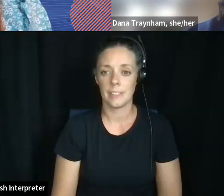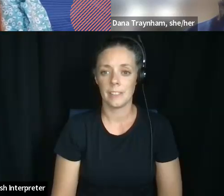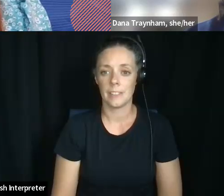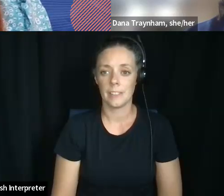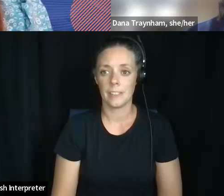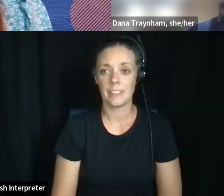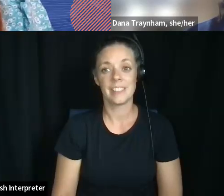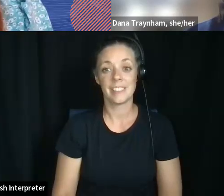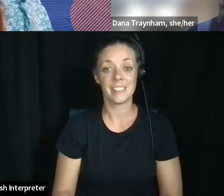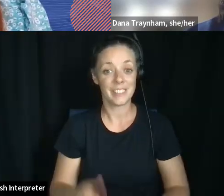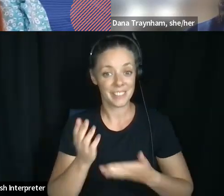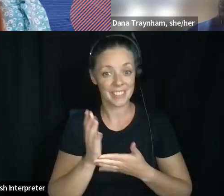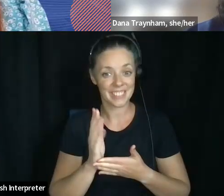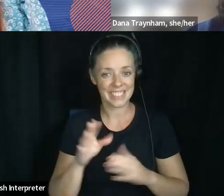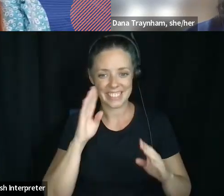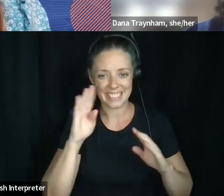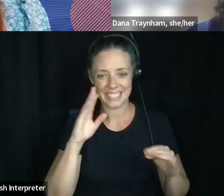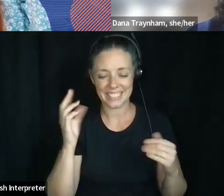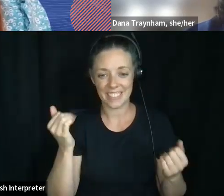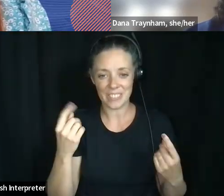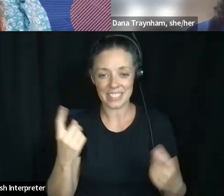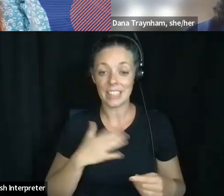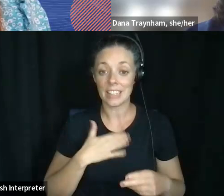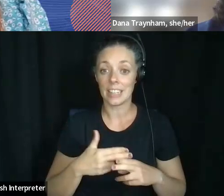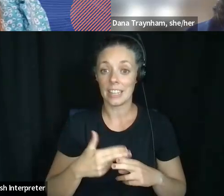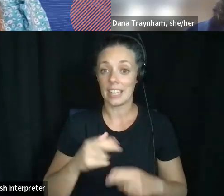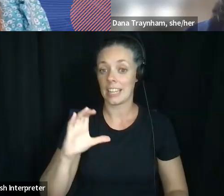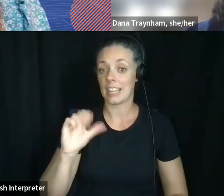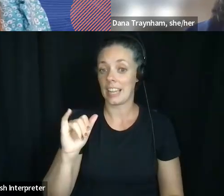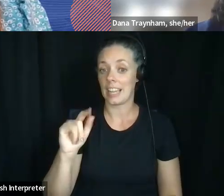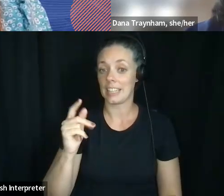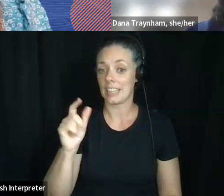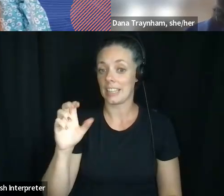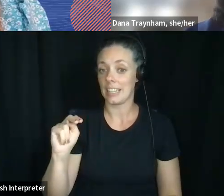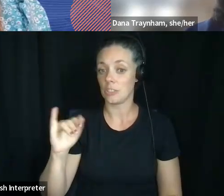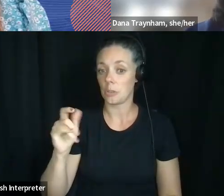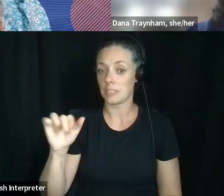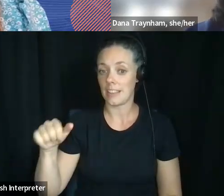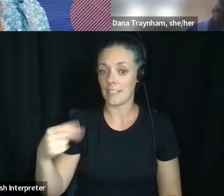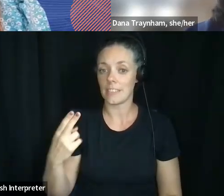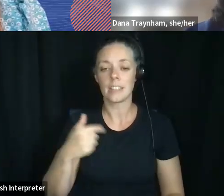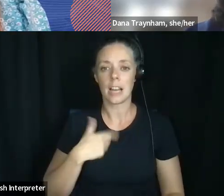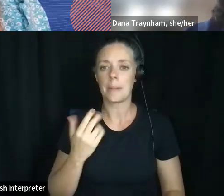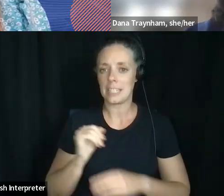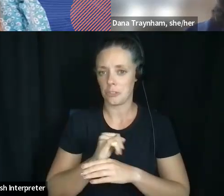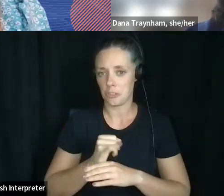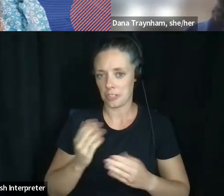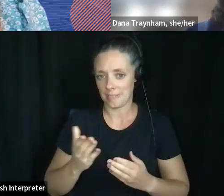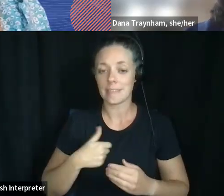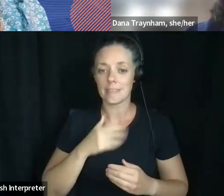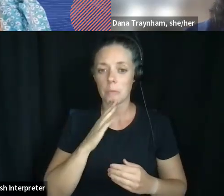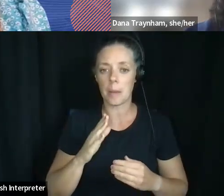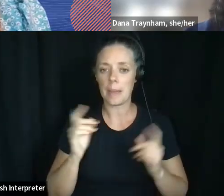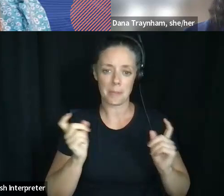All righty. Well, hello, everybody. My name is Caitlin Joseph, and I am an intern at DLTV, and I will be moderating